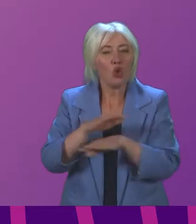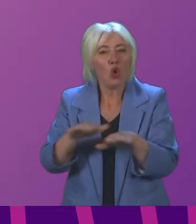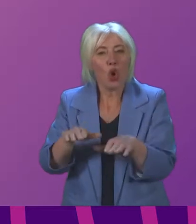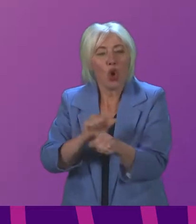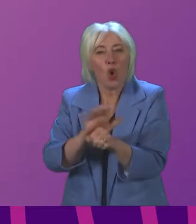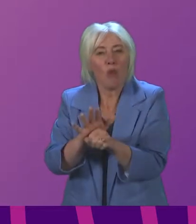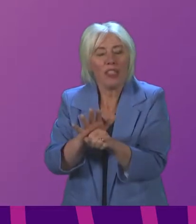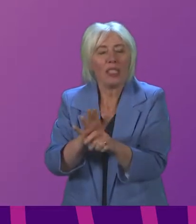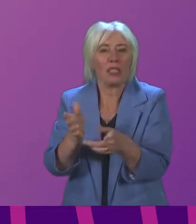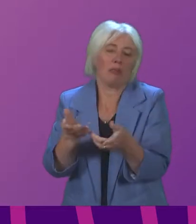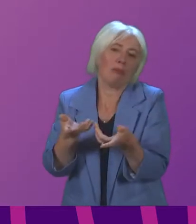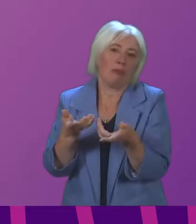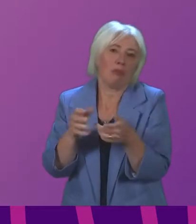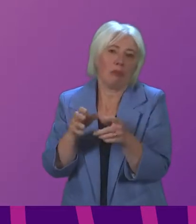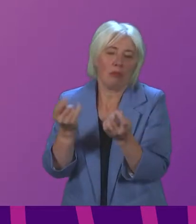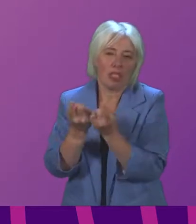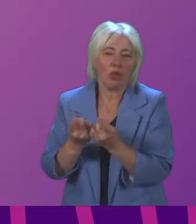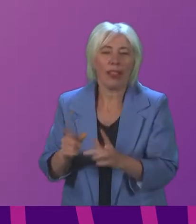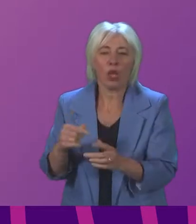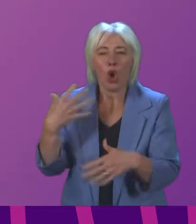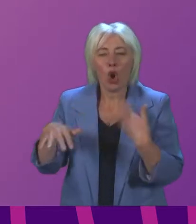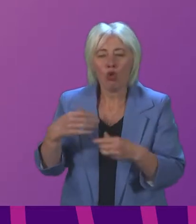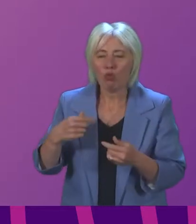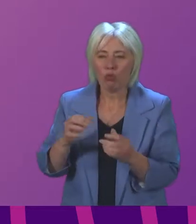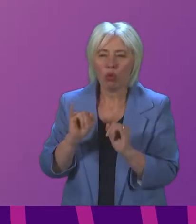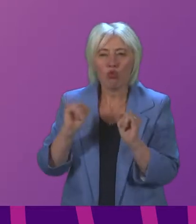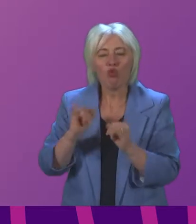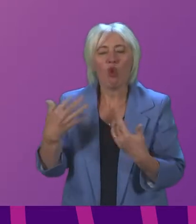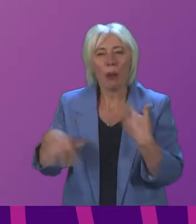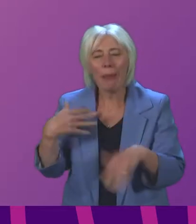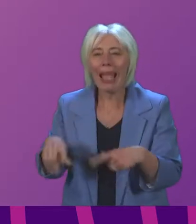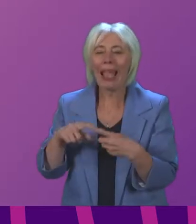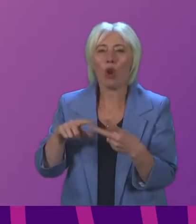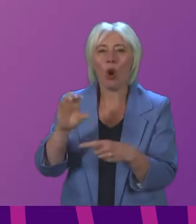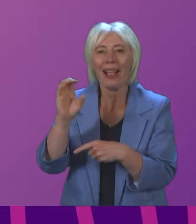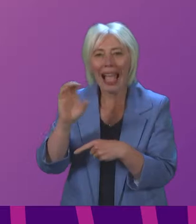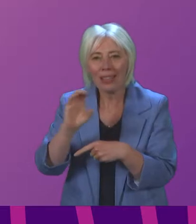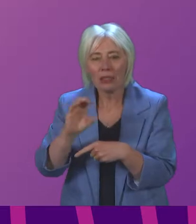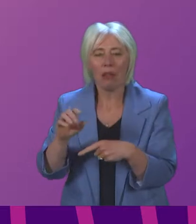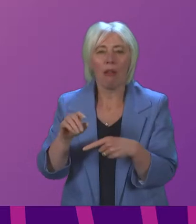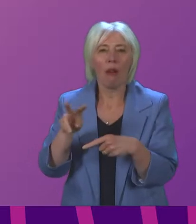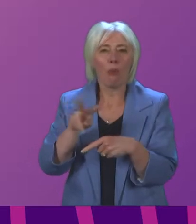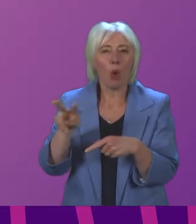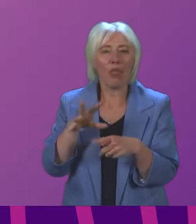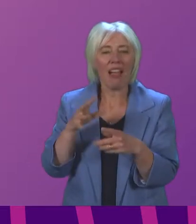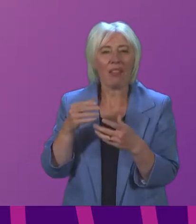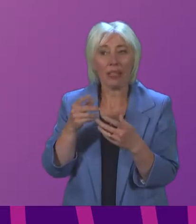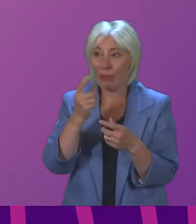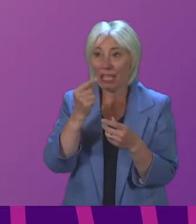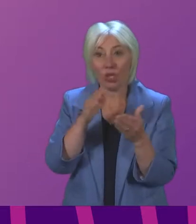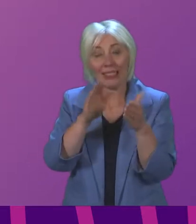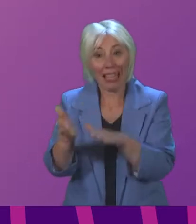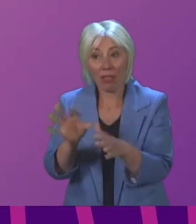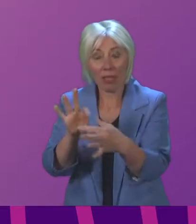cancer identification or chronic pain as well as many other conditions will have a mortality attached to them the current